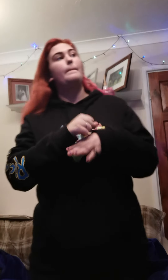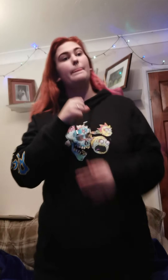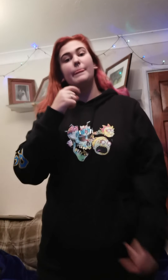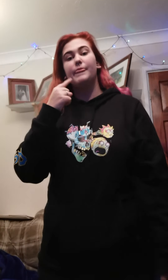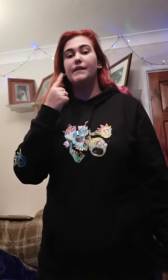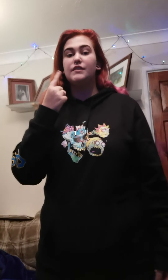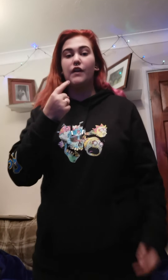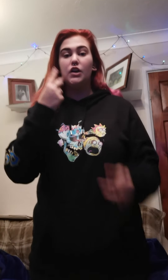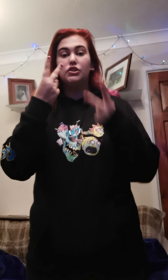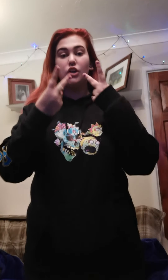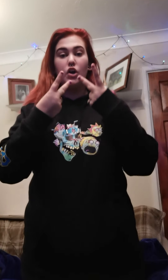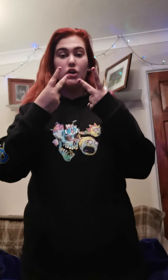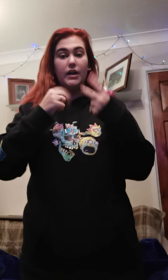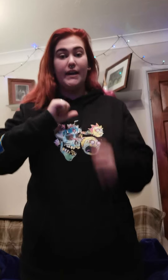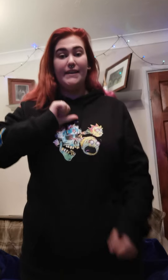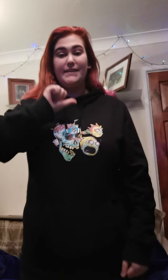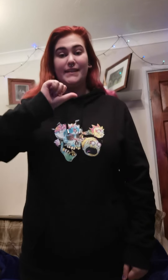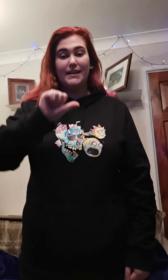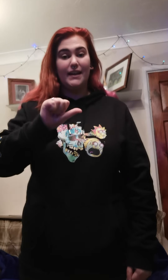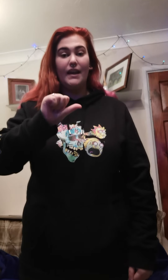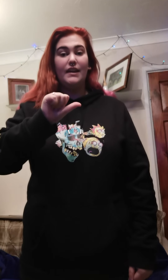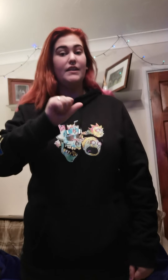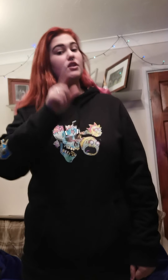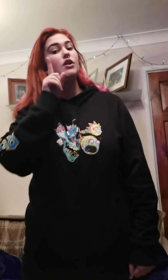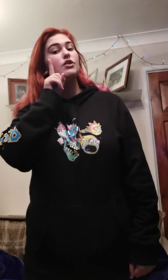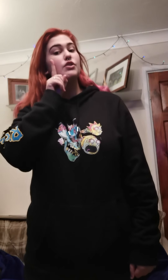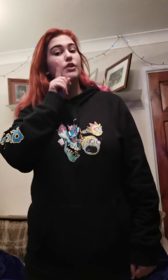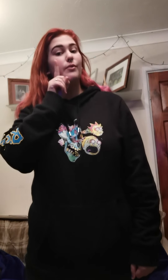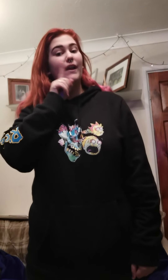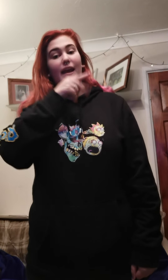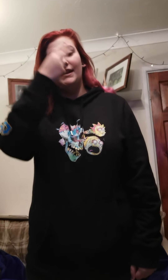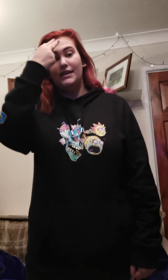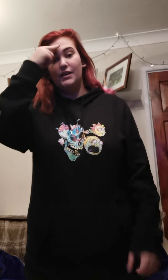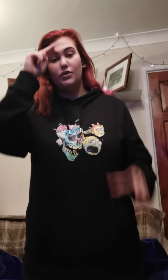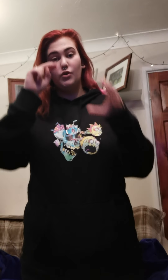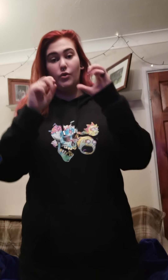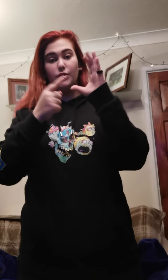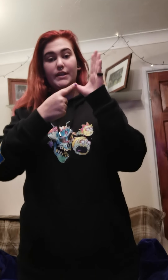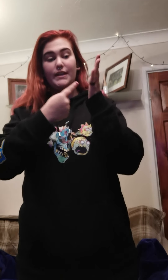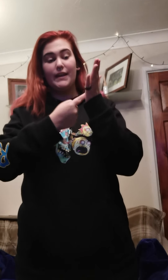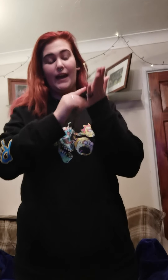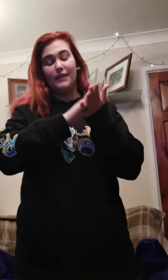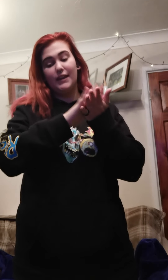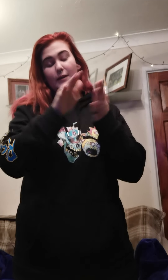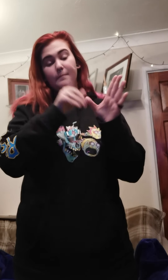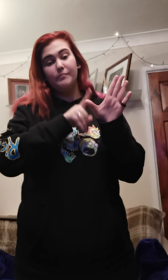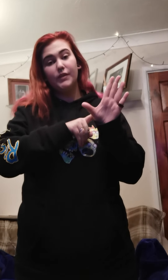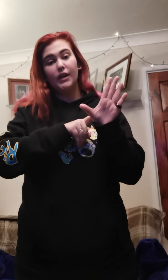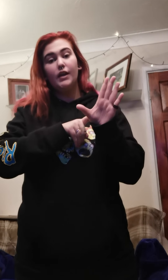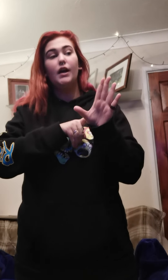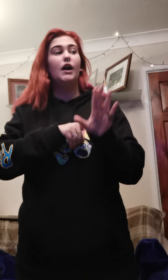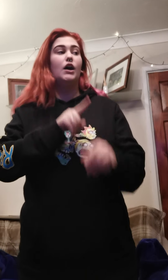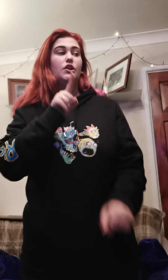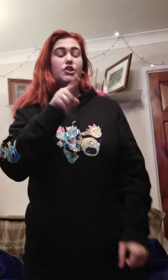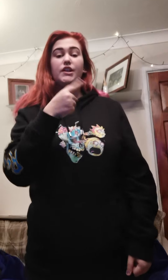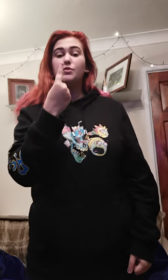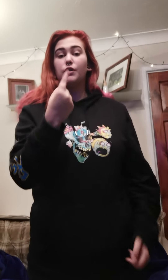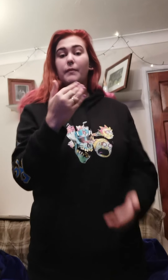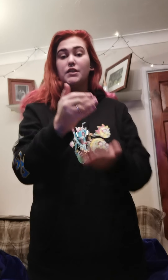This first song is dedicated to a lady called Cathy. She is one of my